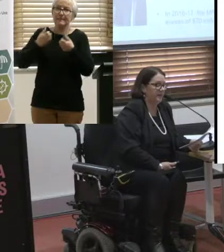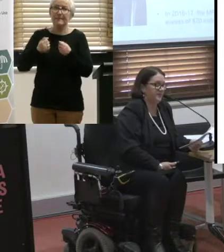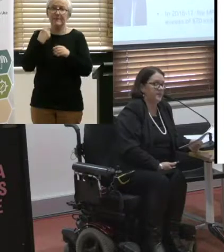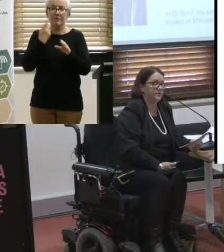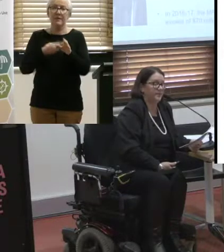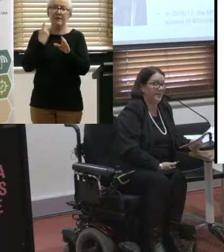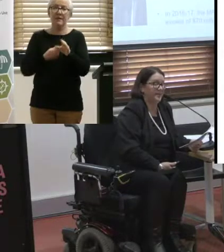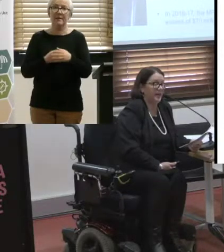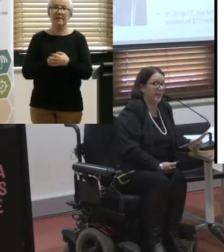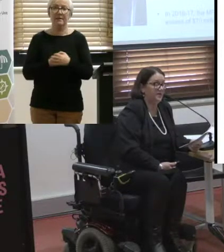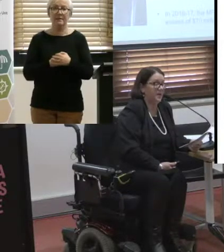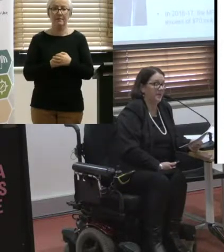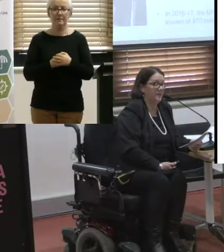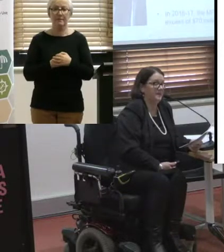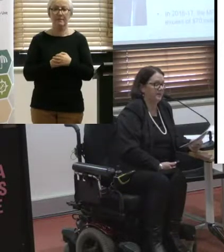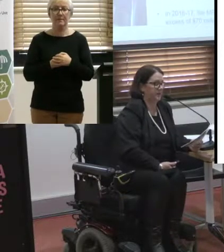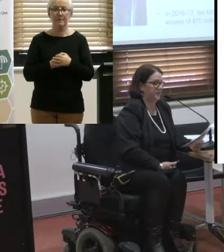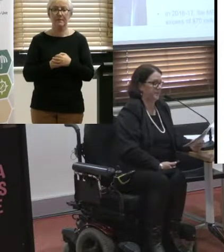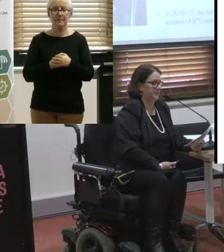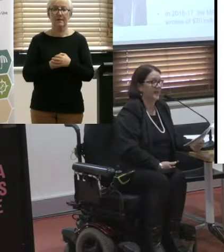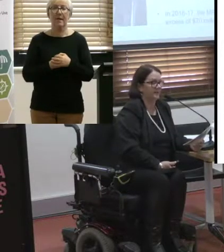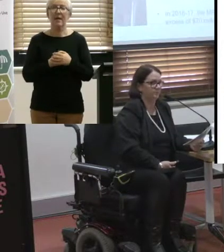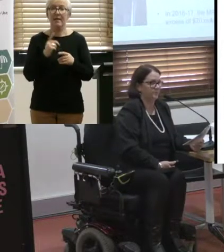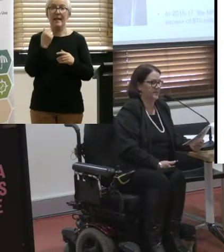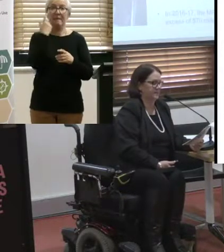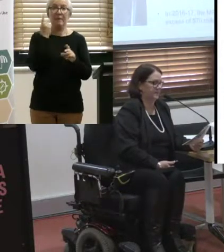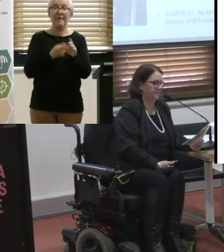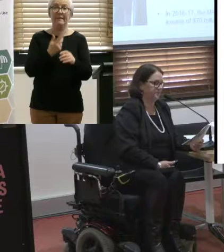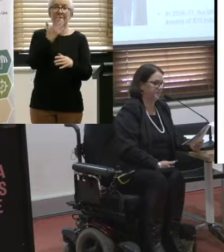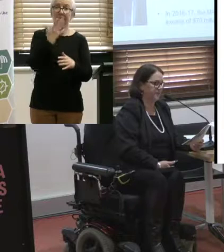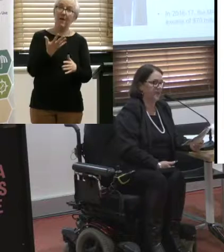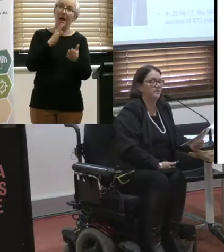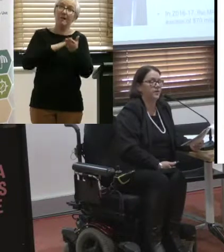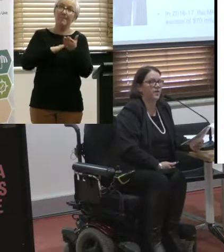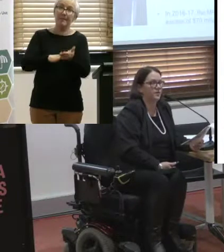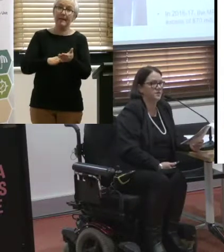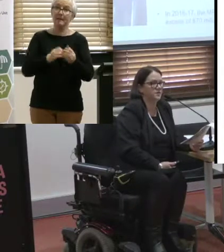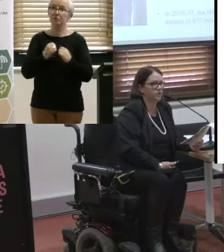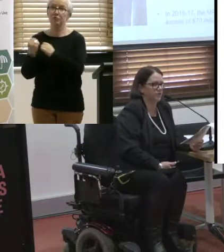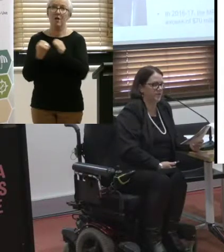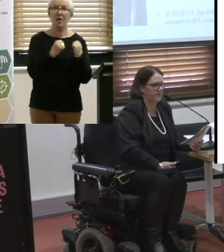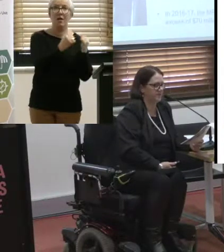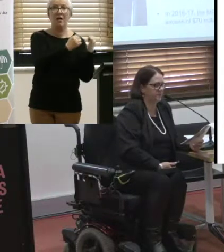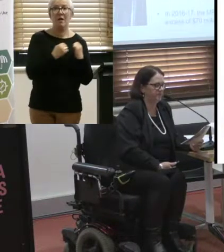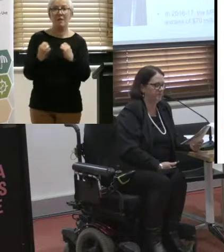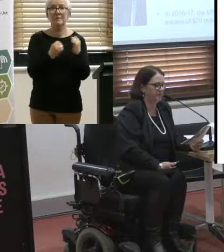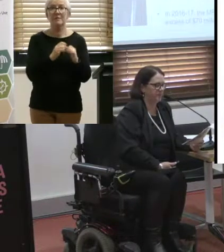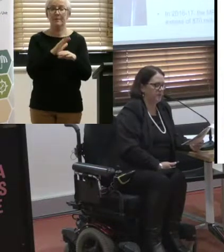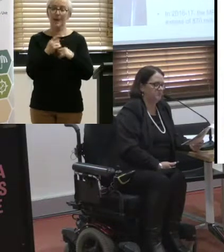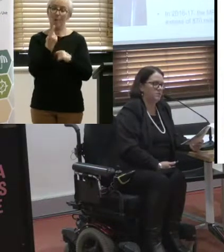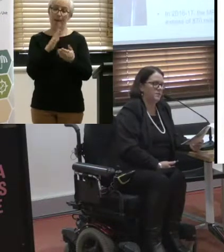million MPTP trips taken last year and a million of those were wheelchair trips.